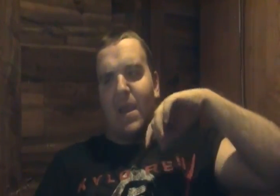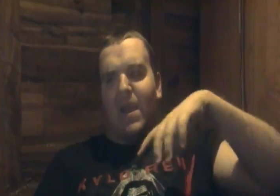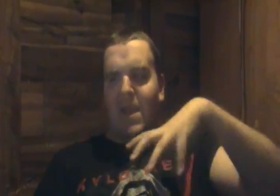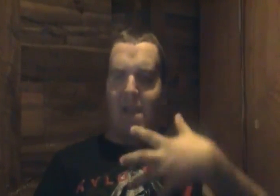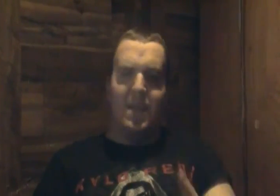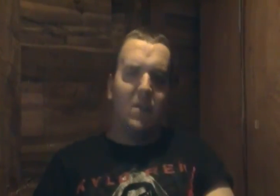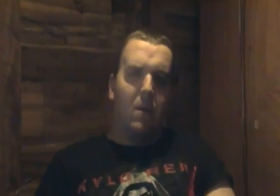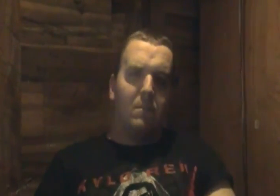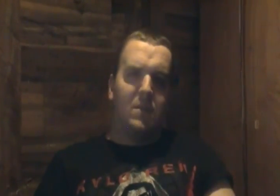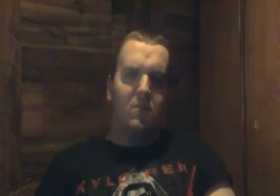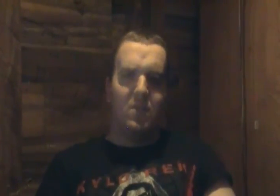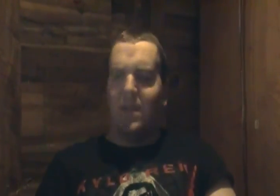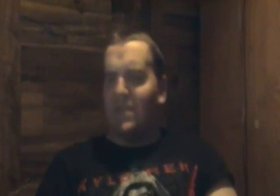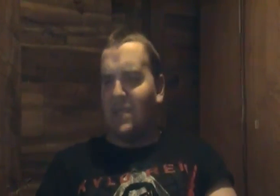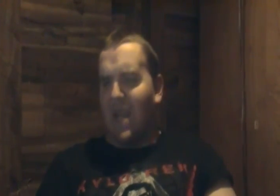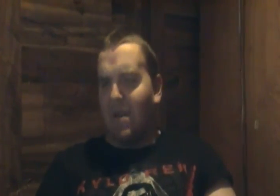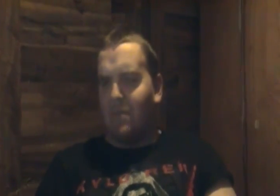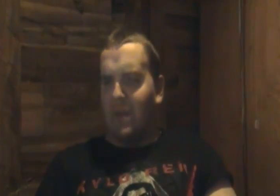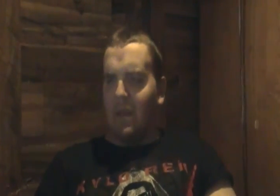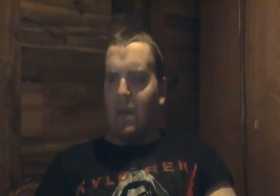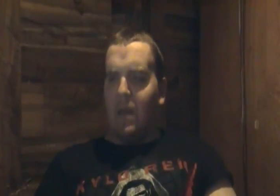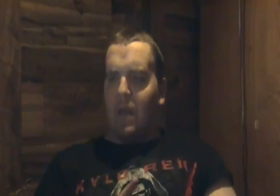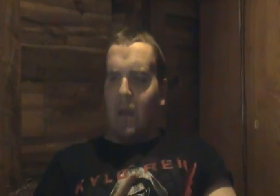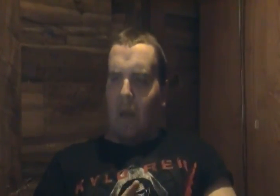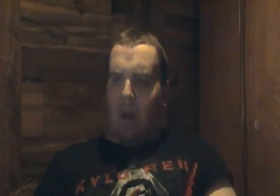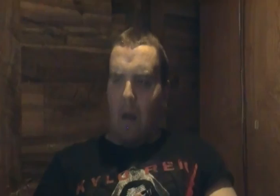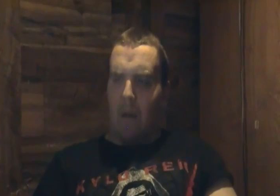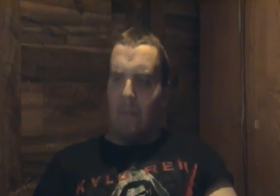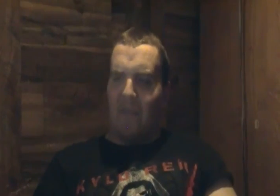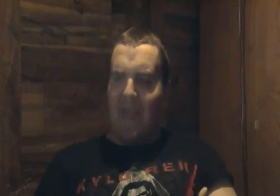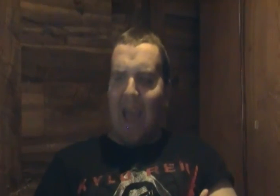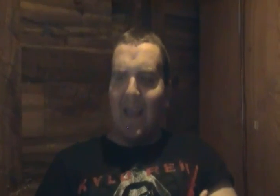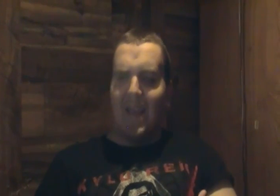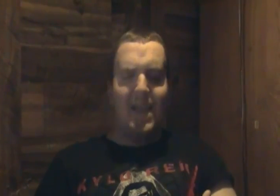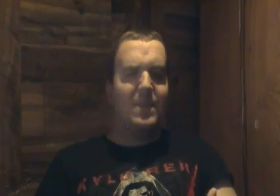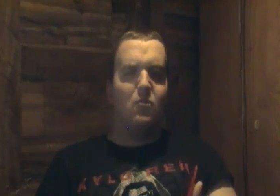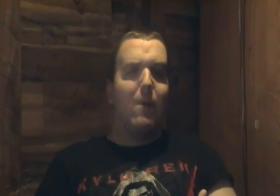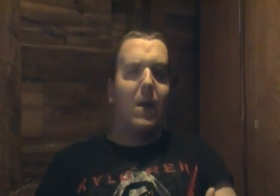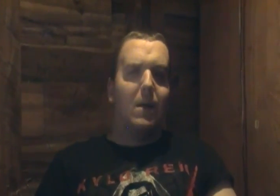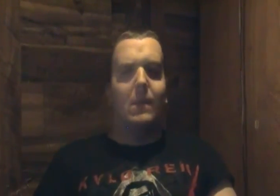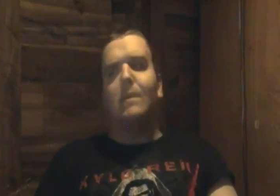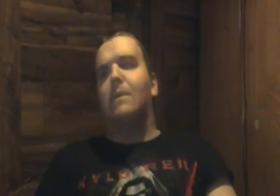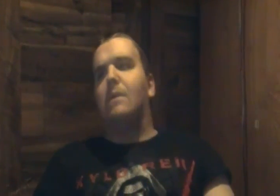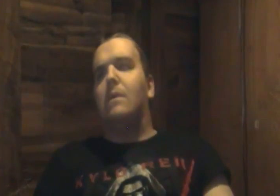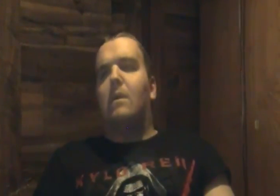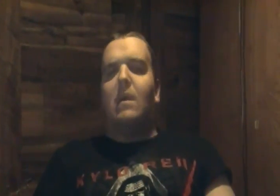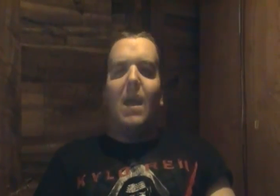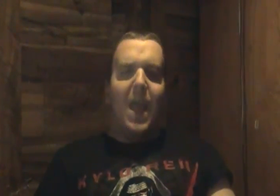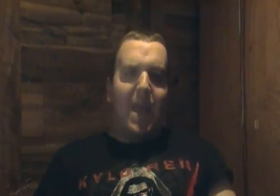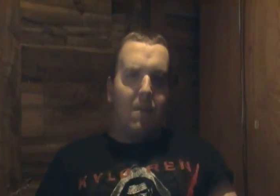his um two sons named um Vak and Zuma and